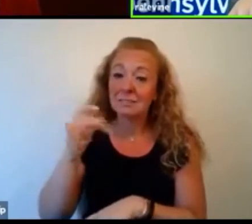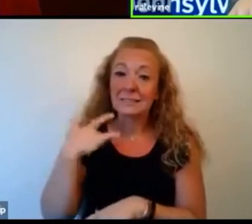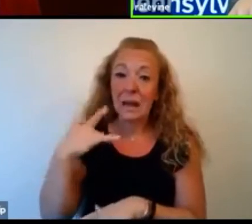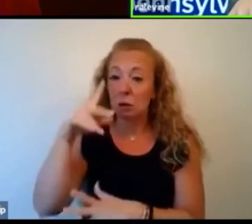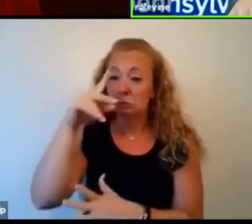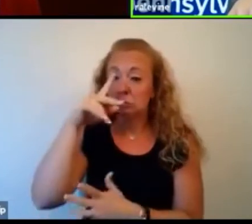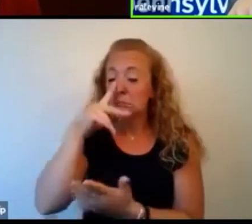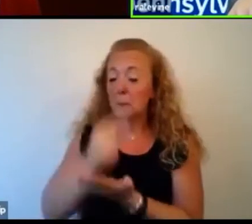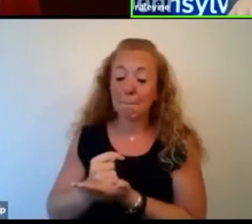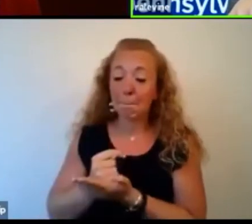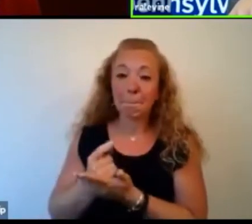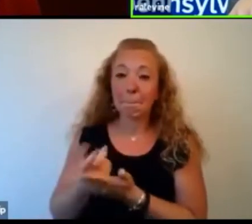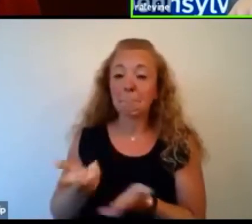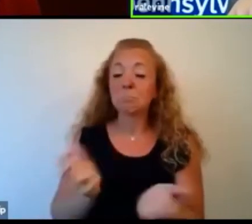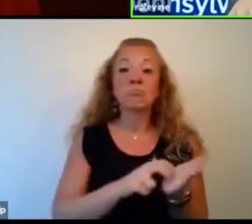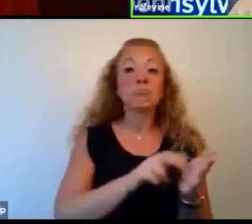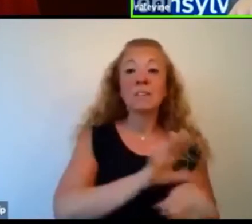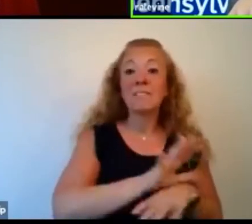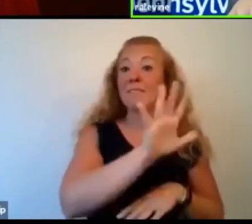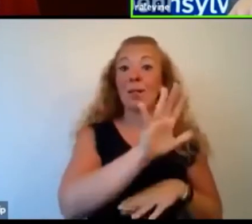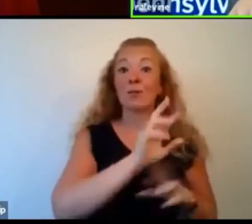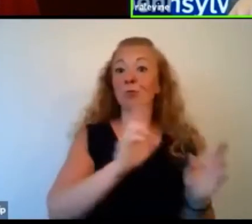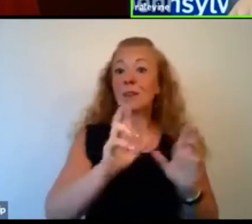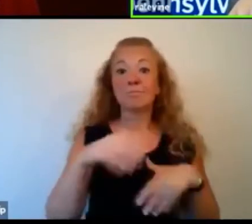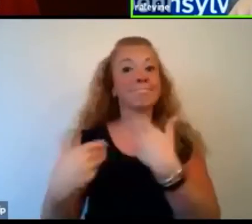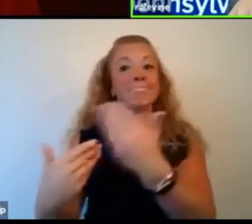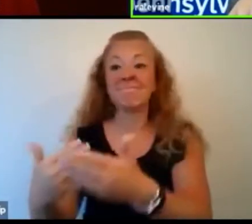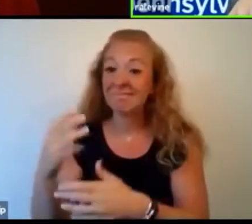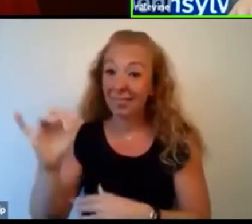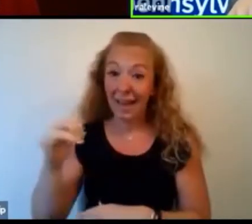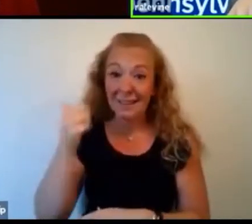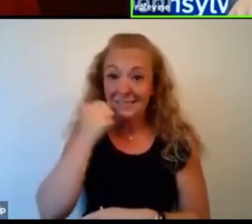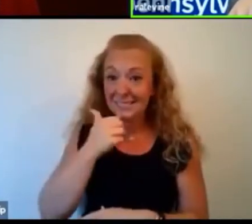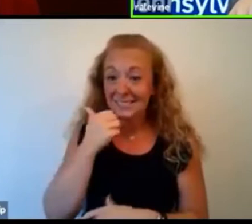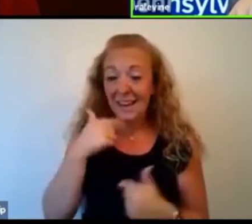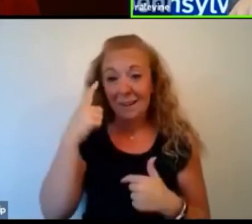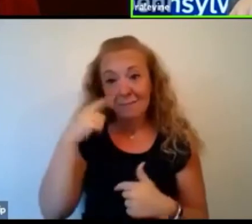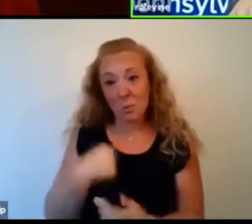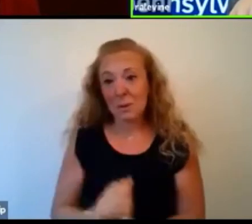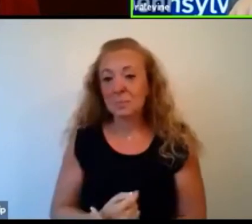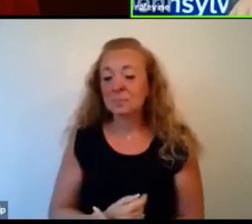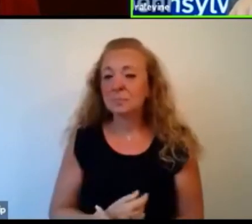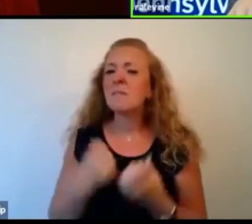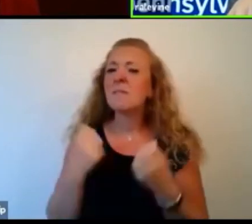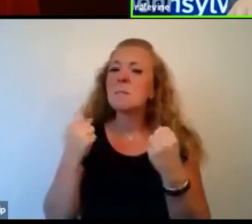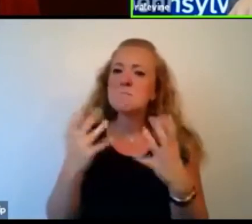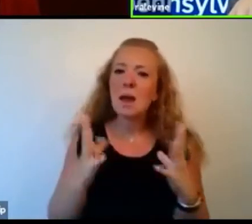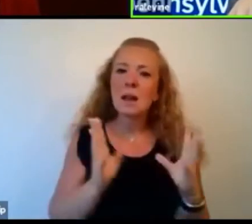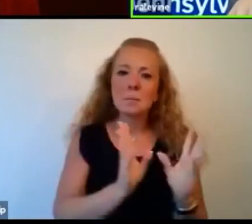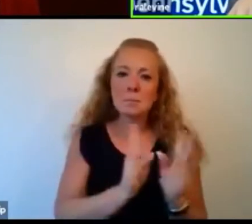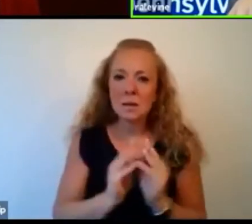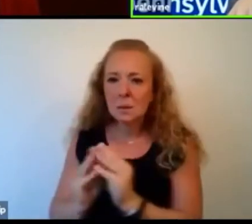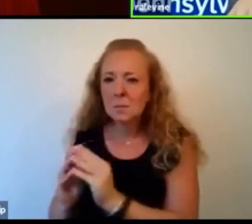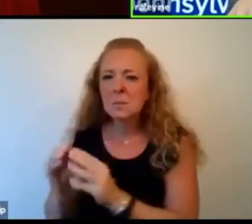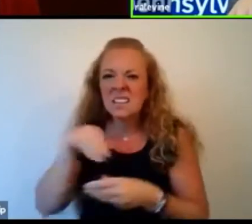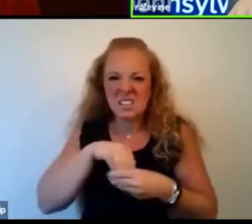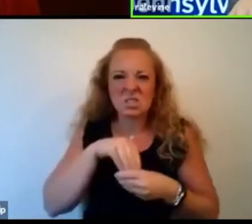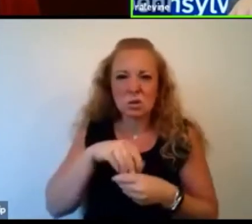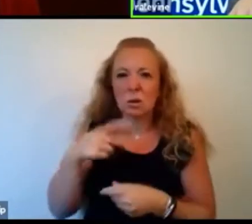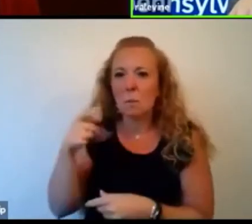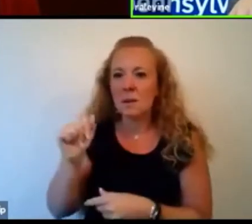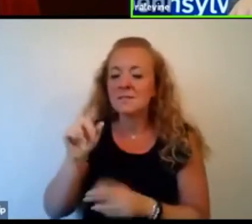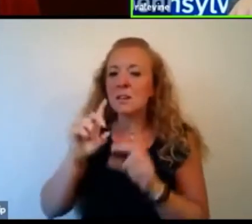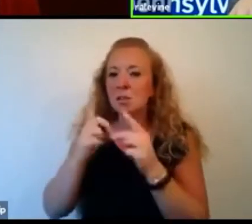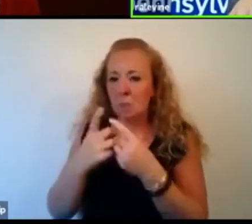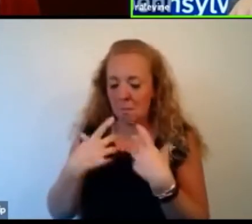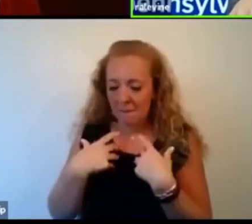pop up again at five. So that's pretty much my day. I mean, we have many meetings internally within the Pennsylvania Department